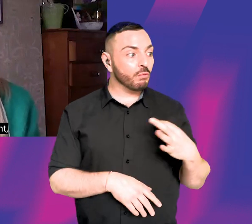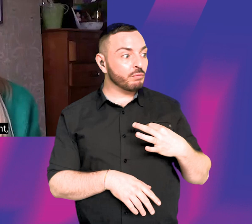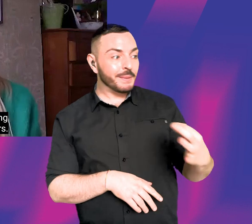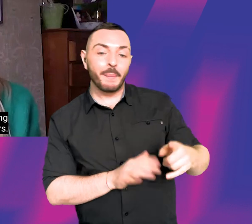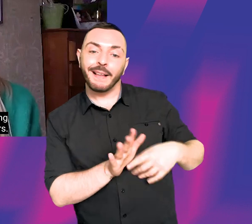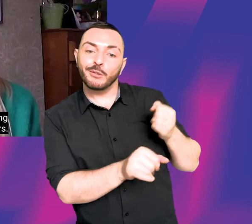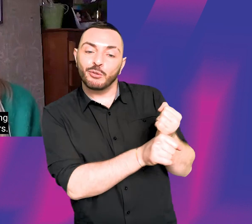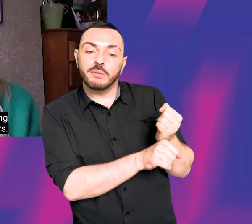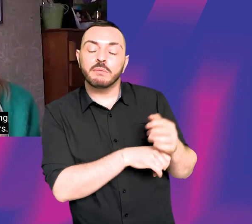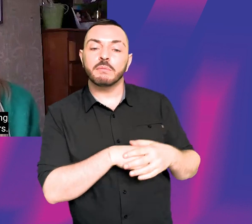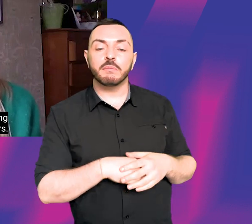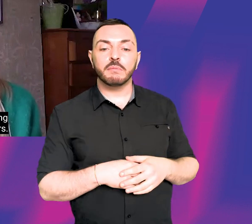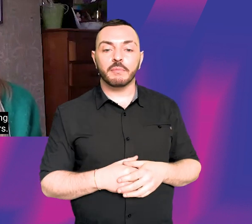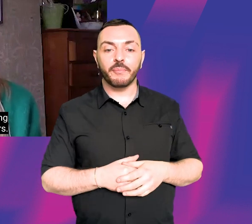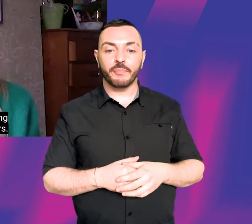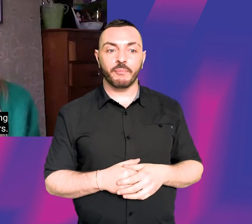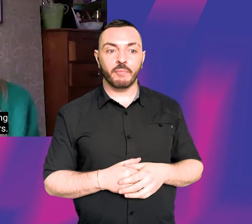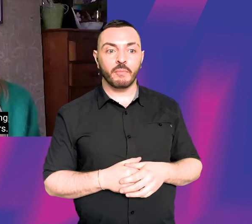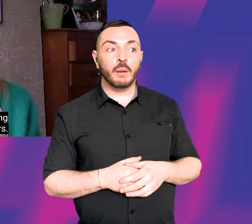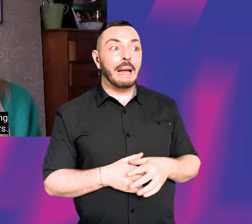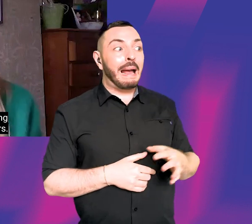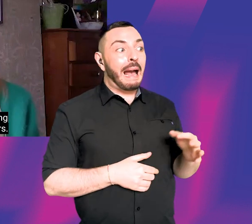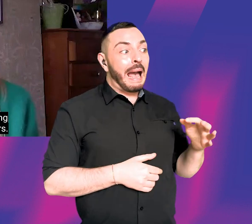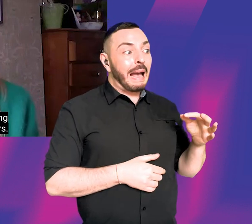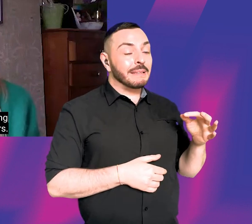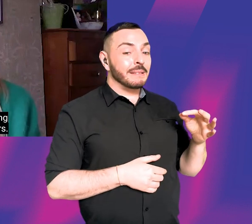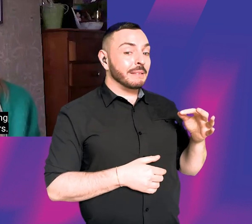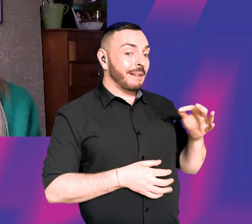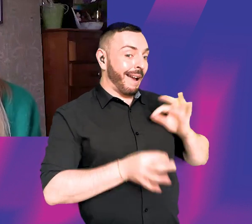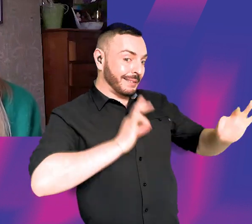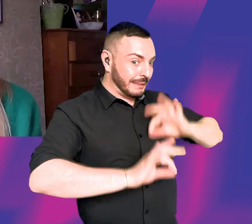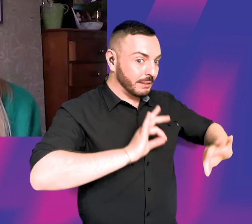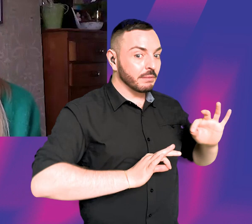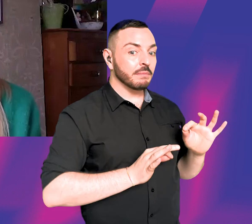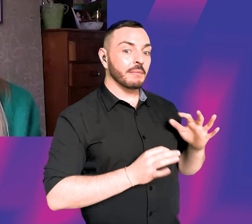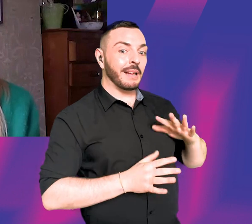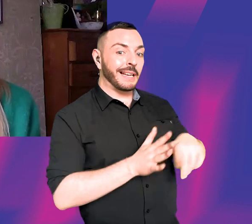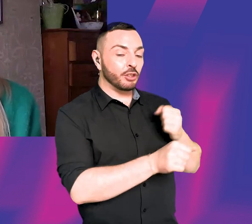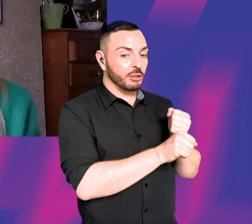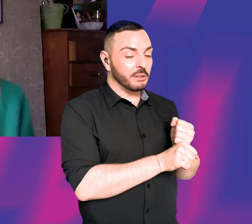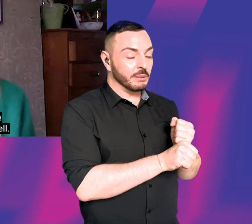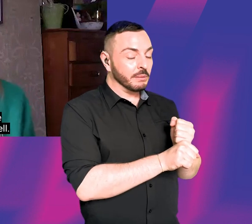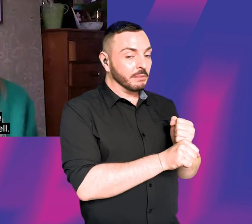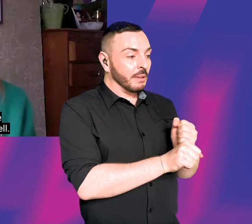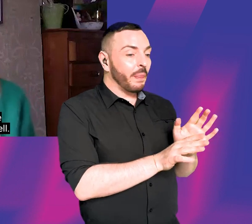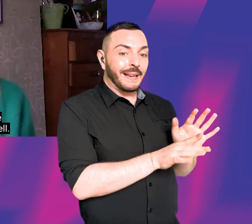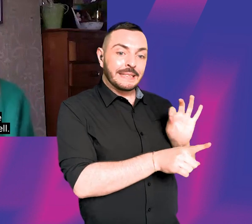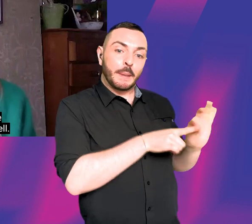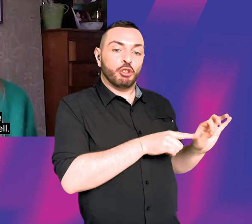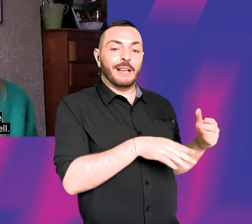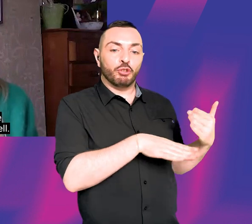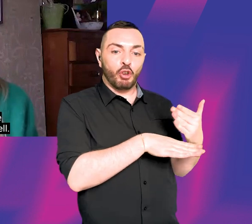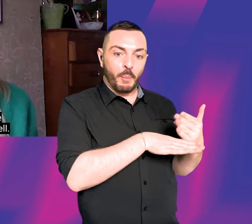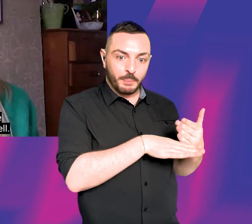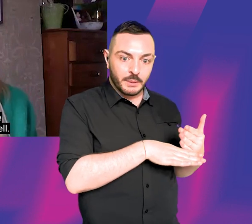agent, then it's not conventional for an acting agent to represent writers or directors. They are specialised jobs and they're different jobs.